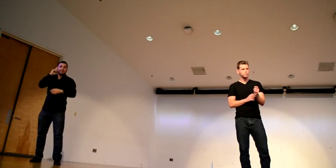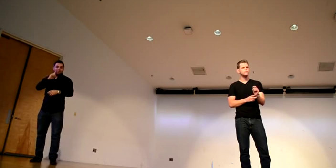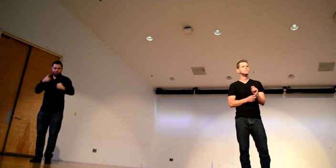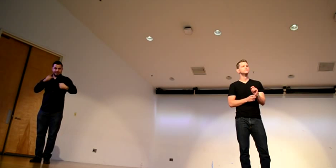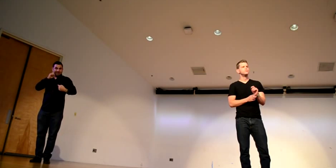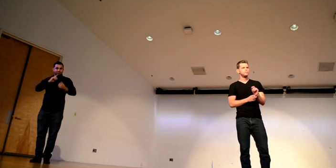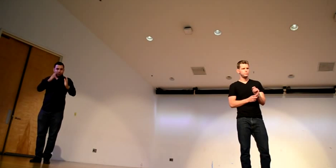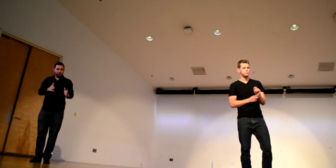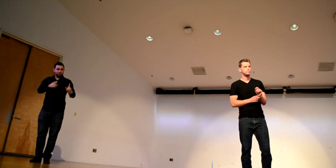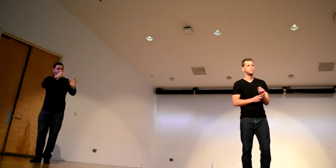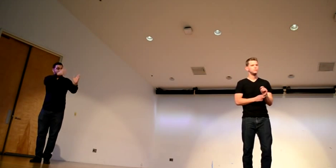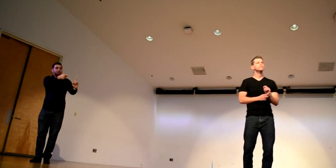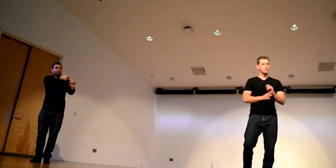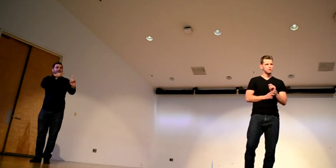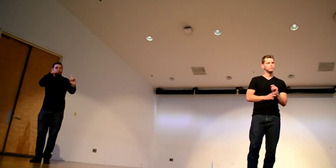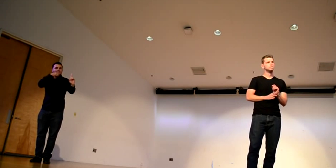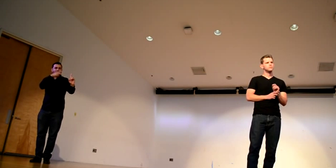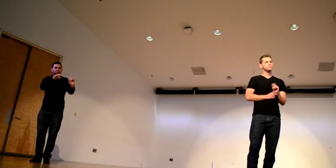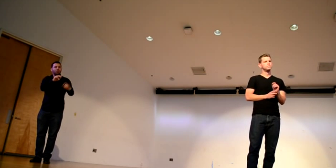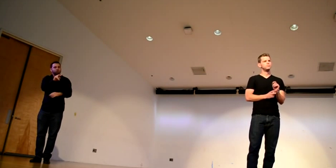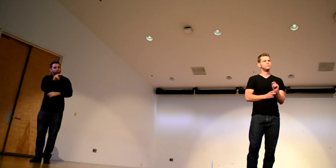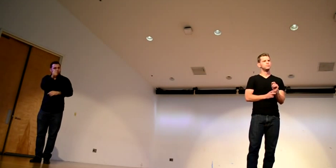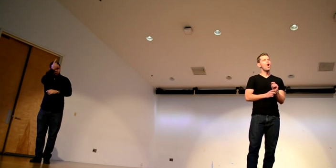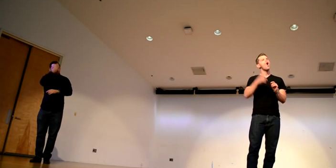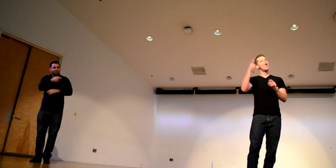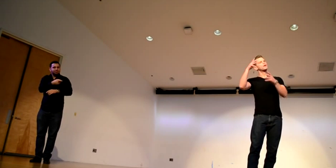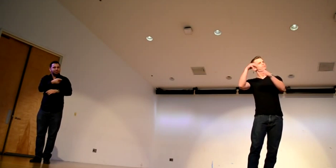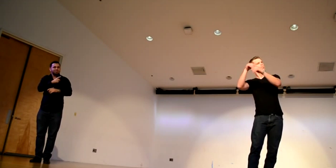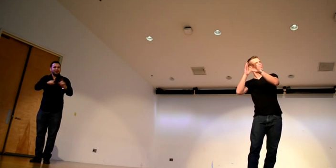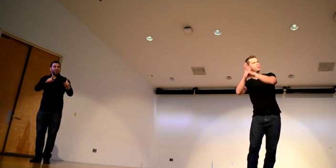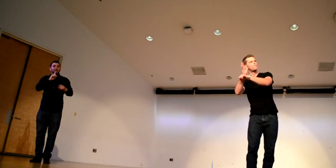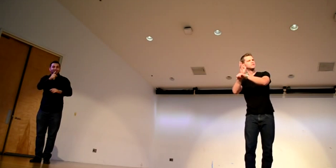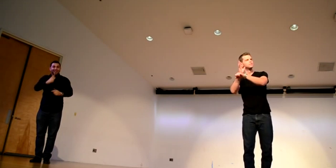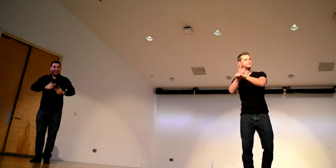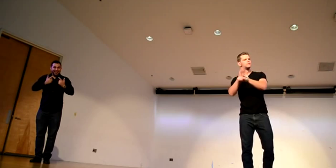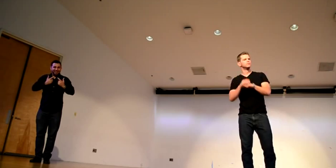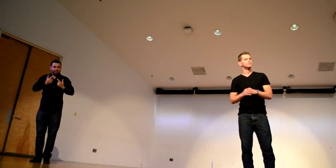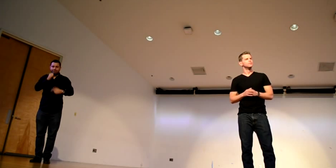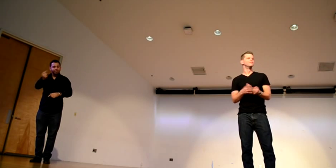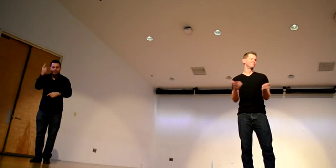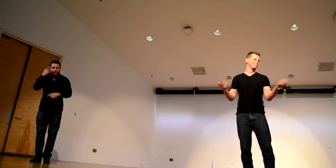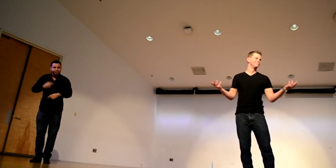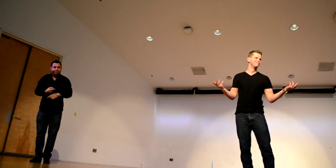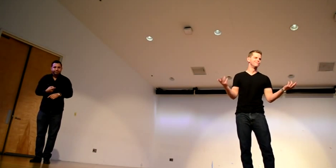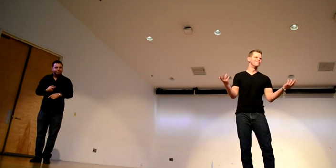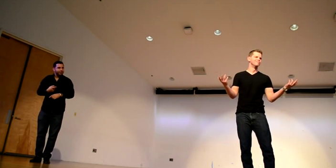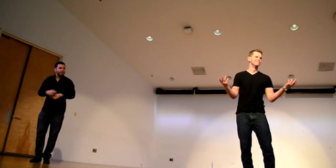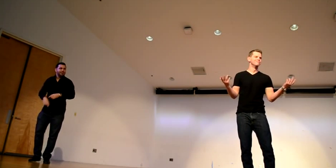you know like I'm a deaf person and then the other person I'm talking to is hearing and they get it but in real life they're not going to understand